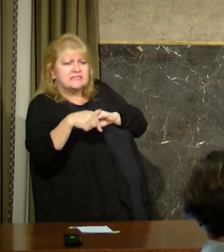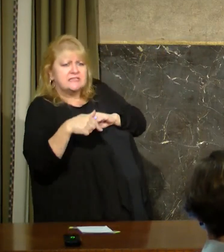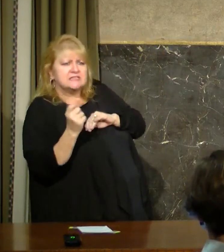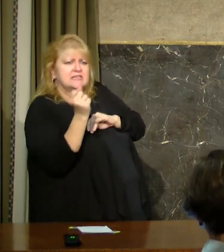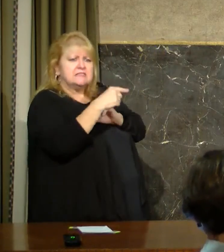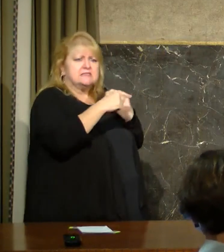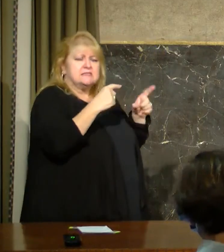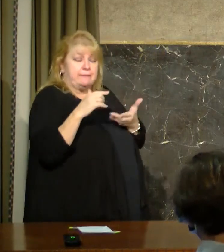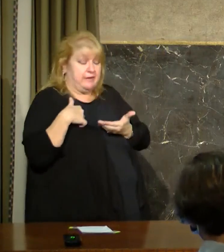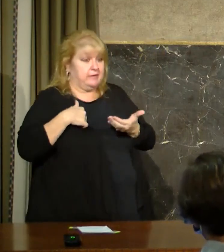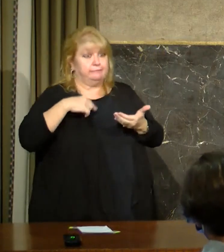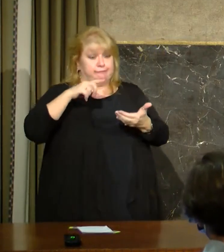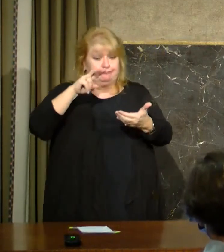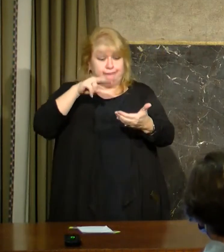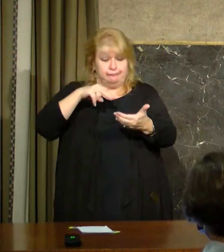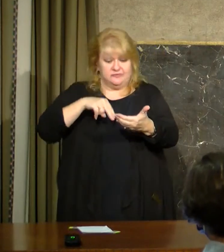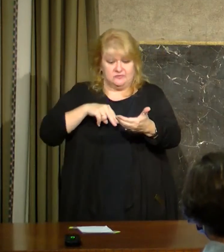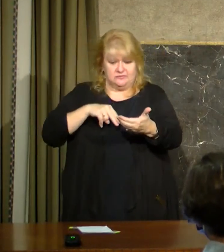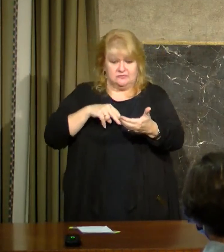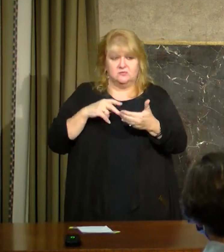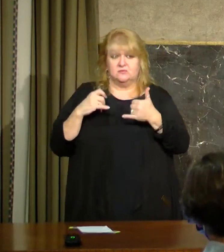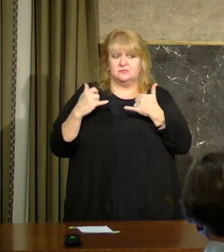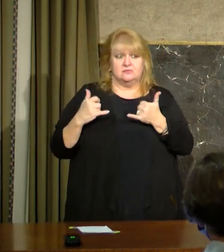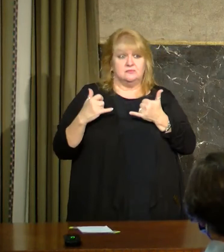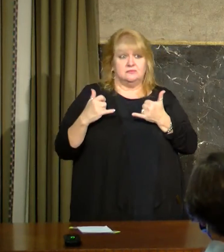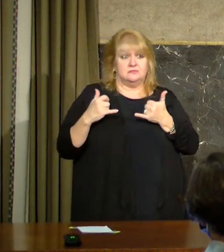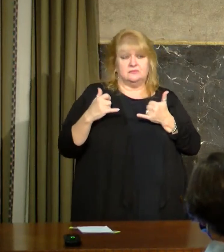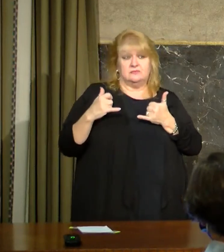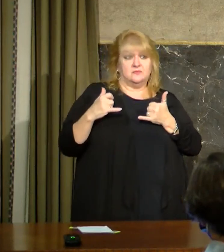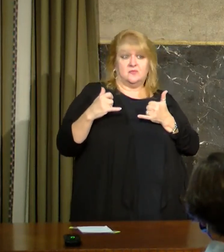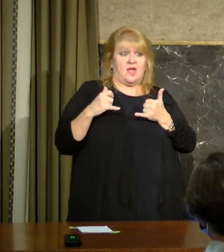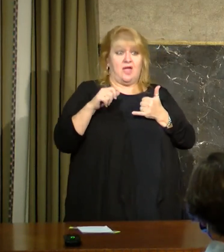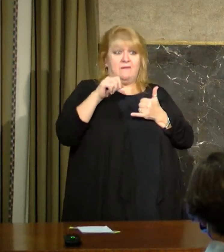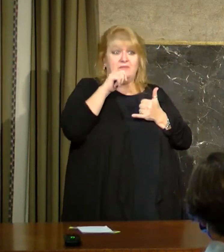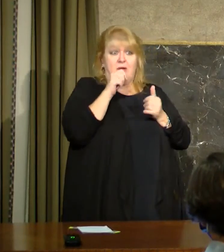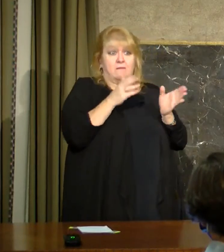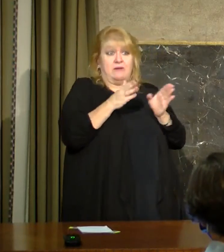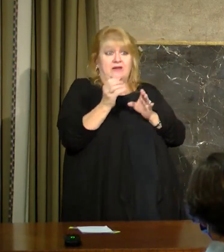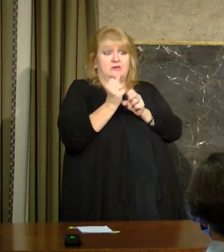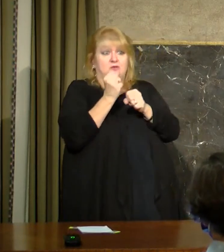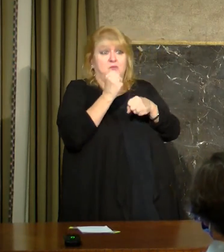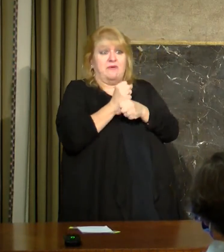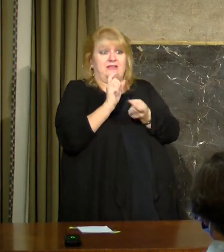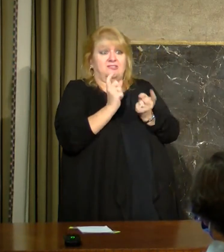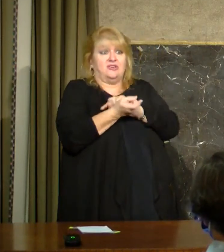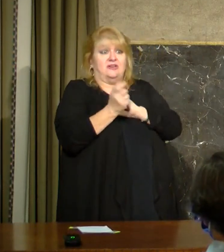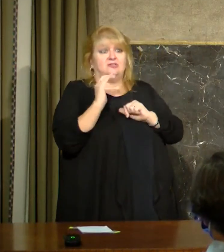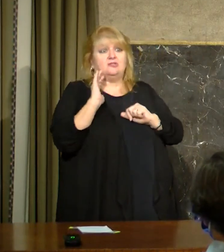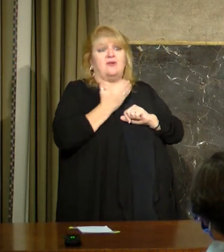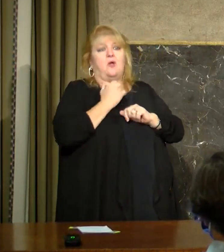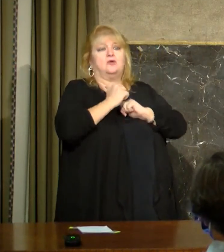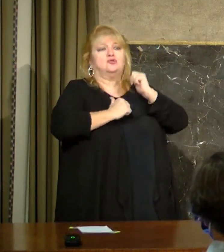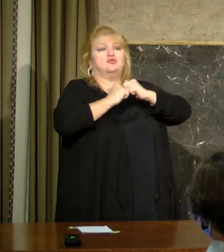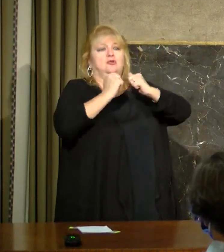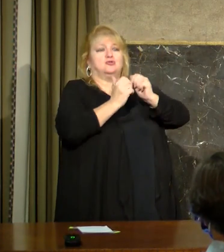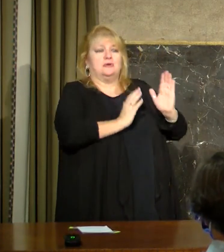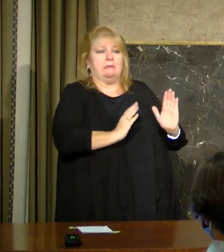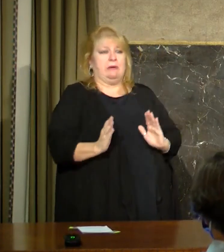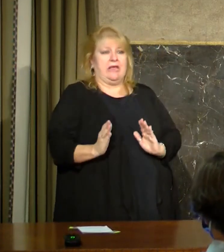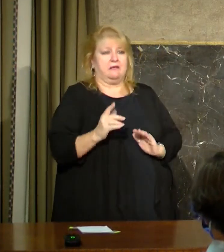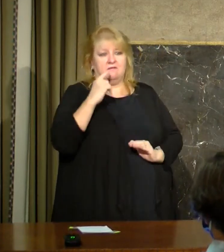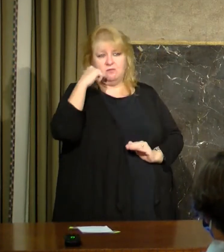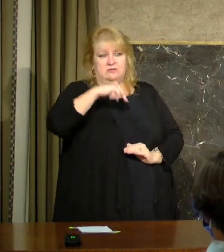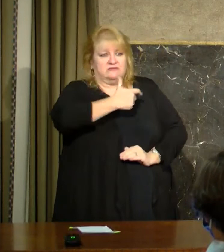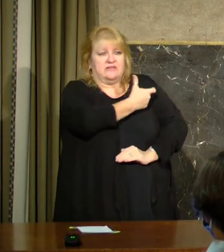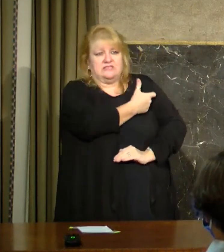And I am not presently considering making any changes to our structure over the vaccination